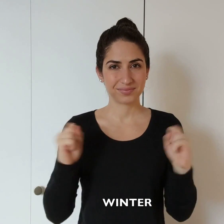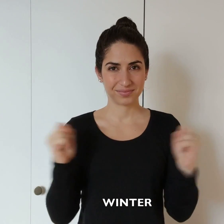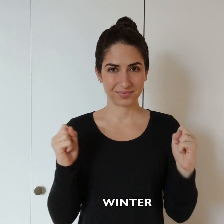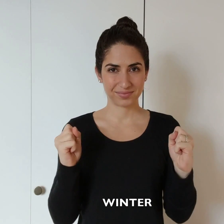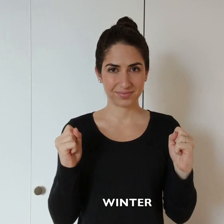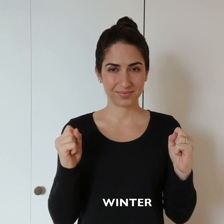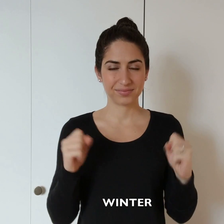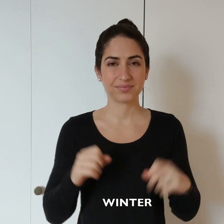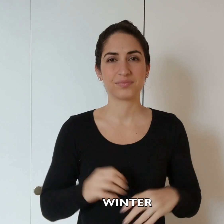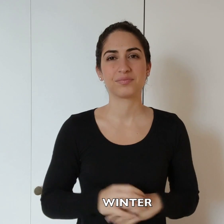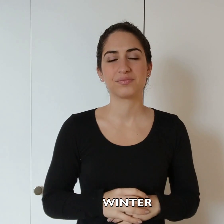WINTER.